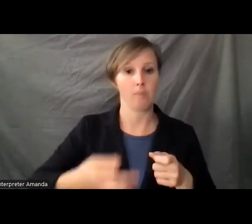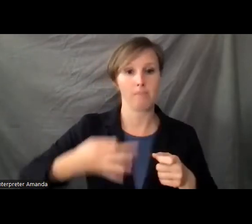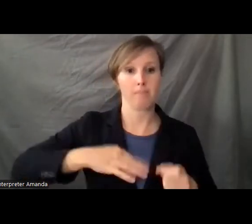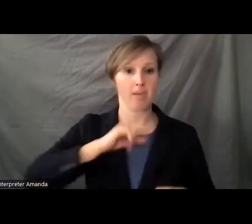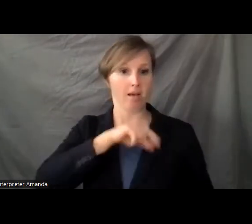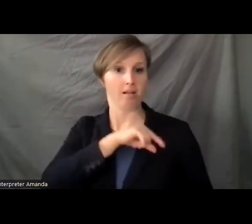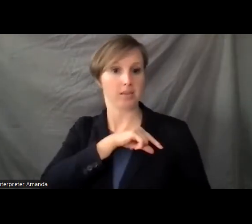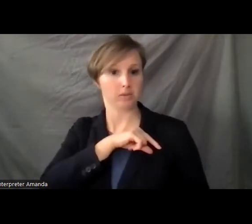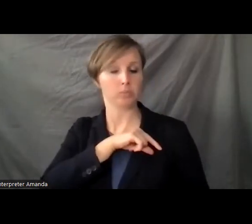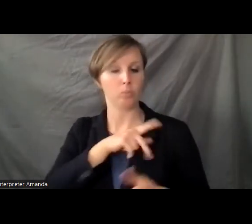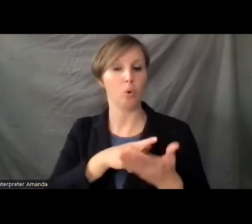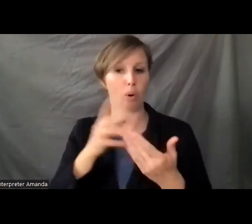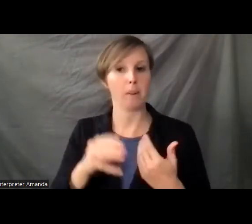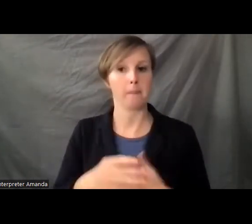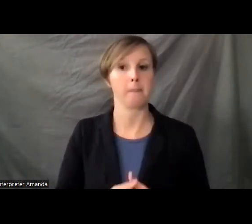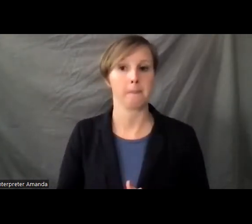entitlement programs.